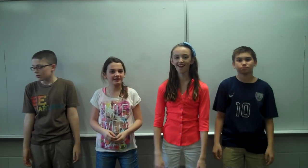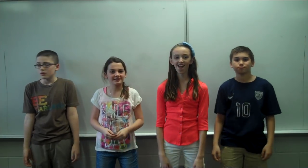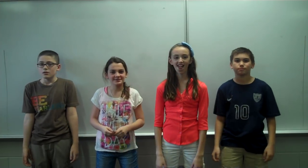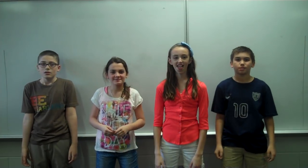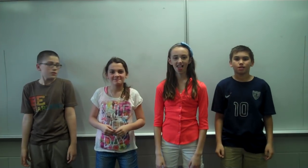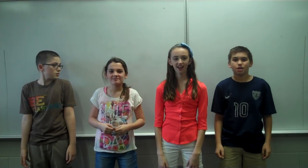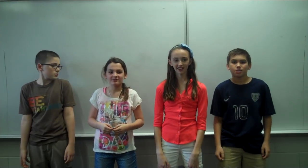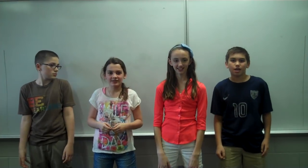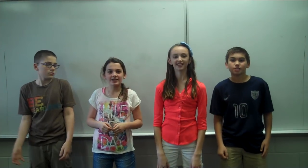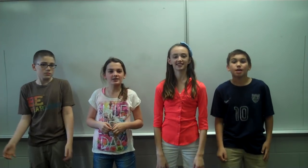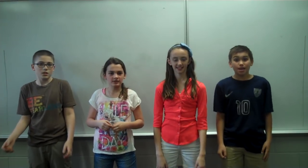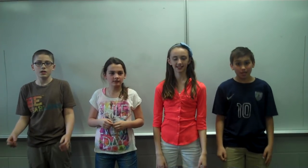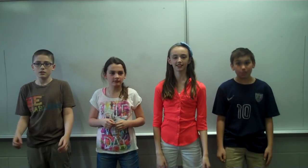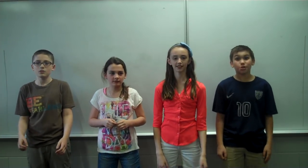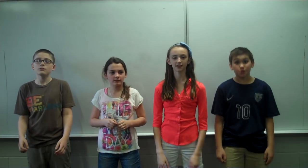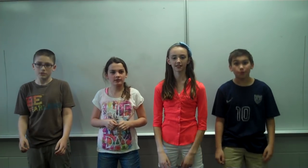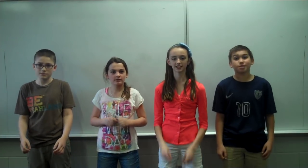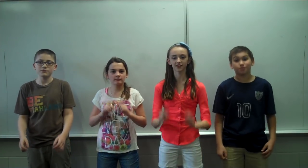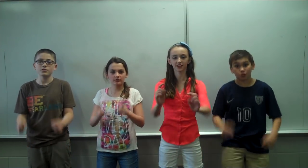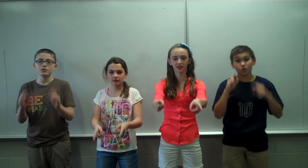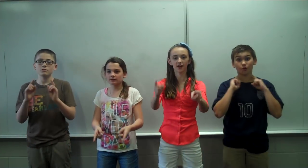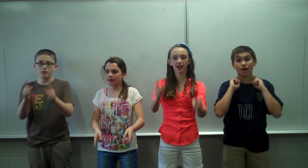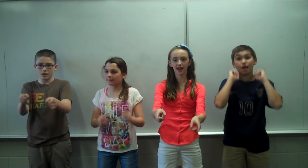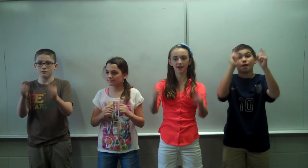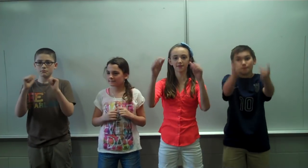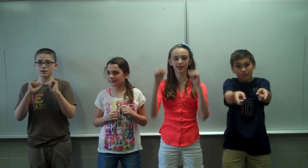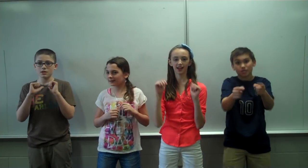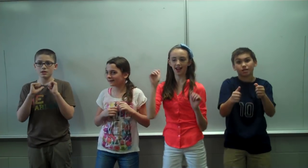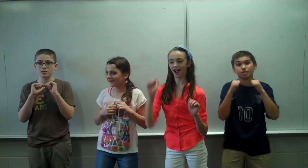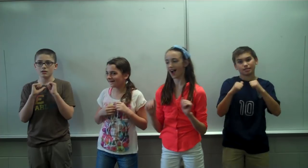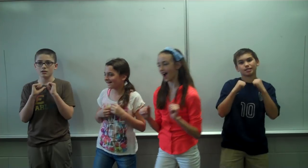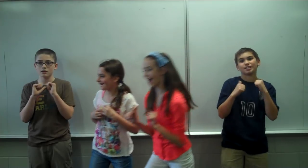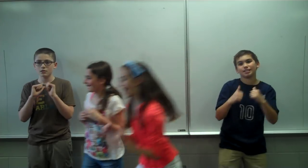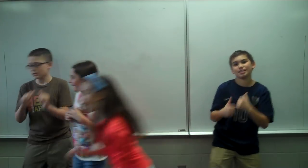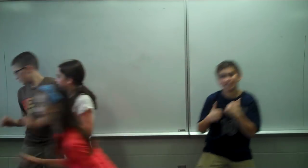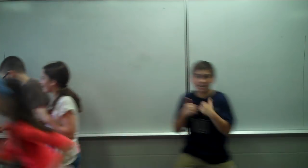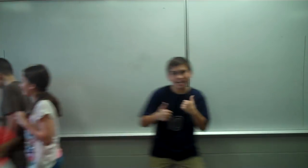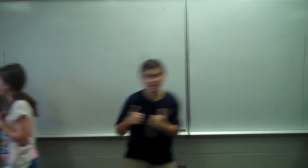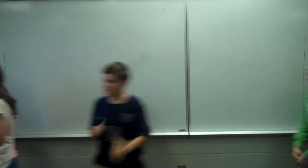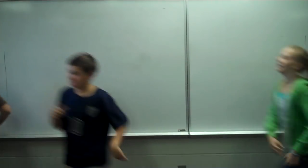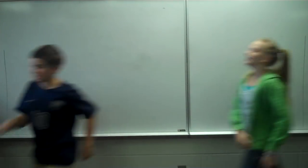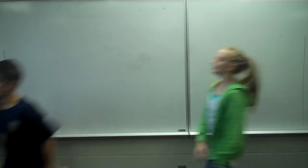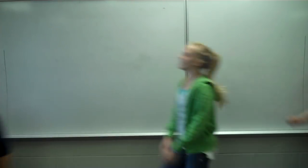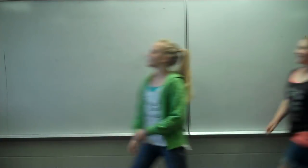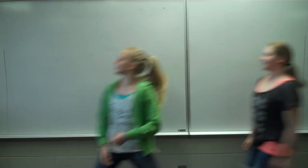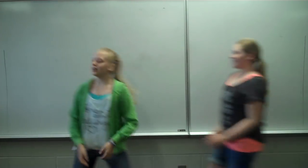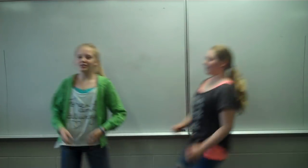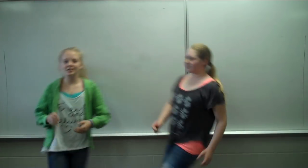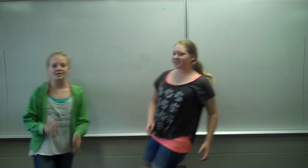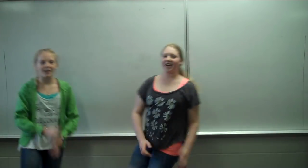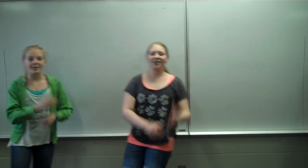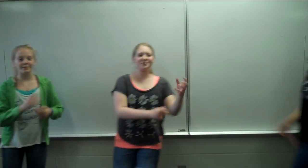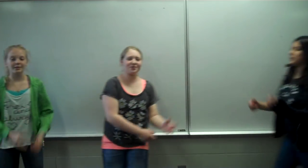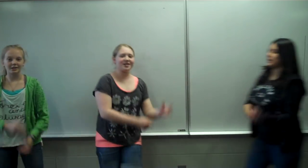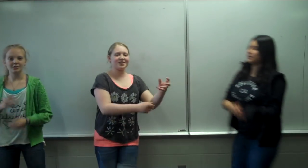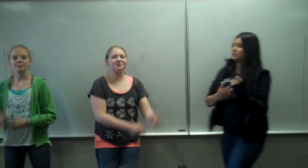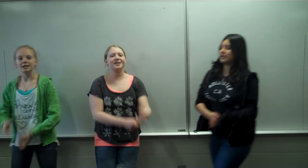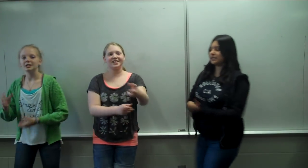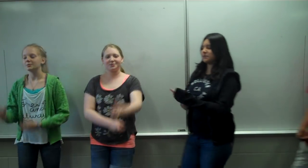Yes, Hinduism for UND The 1800s saw the British, British,